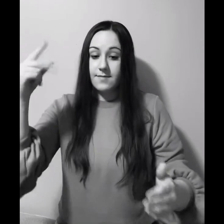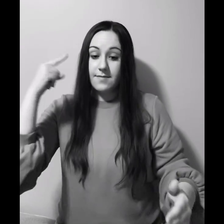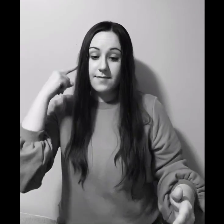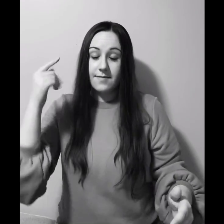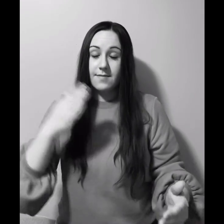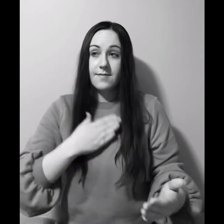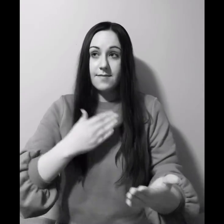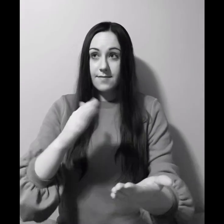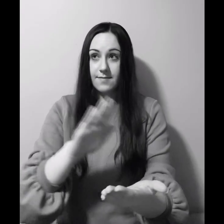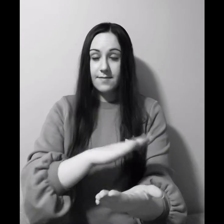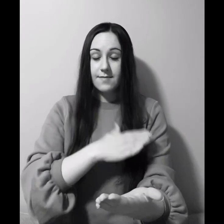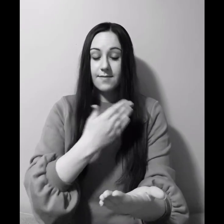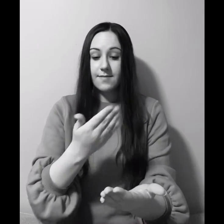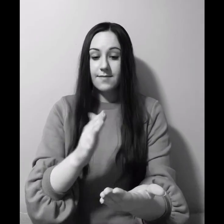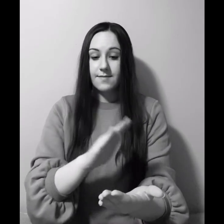off key in my chorus